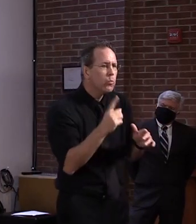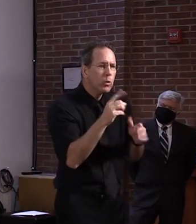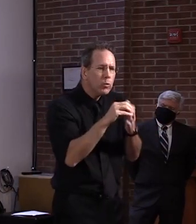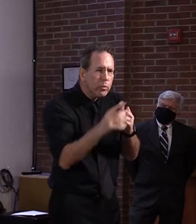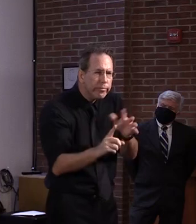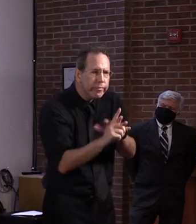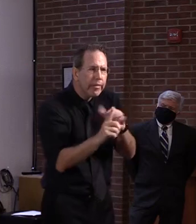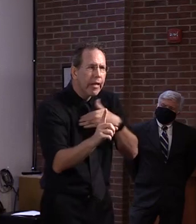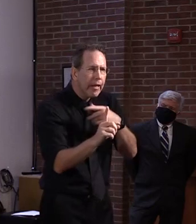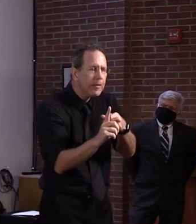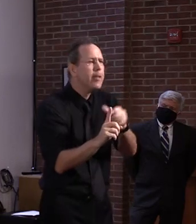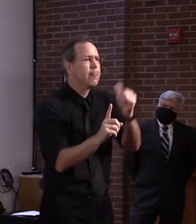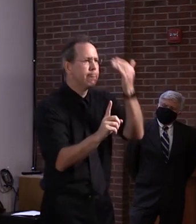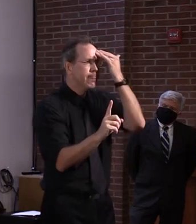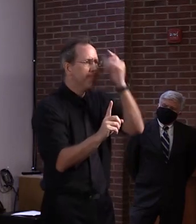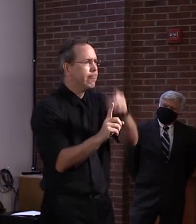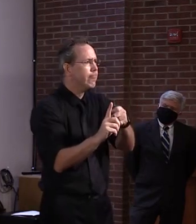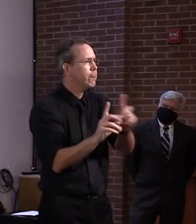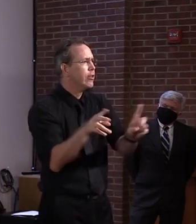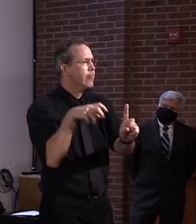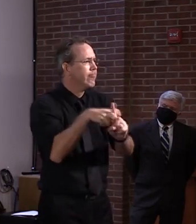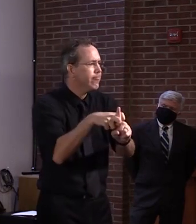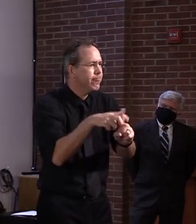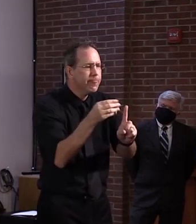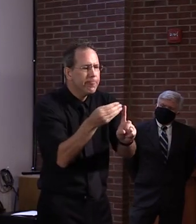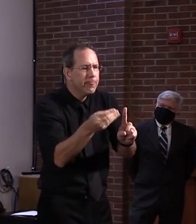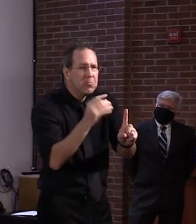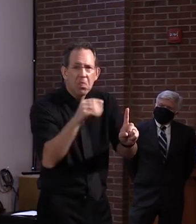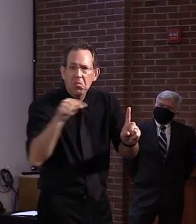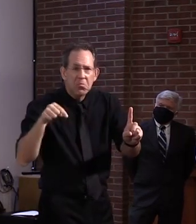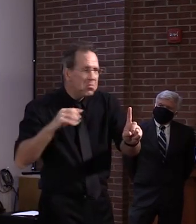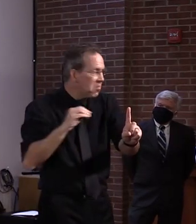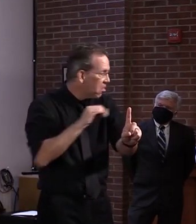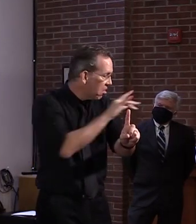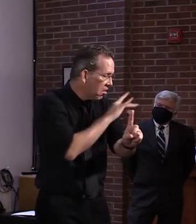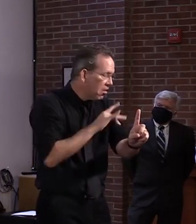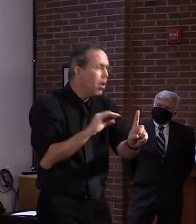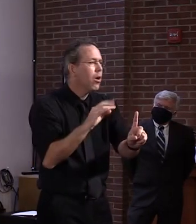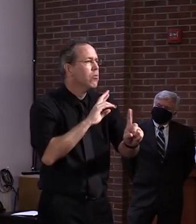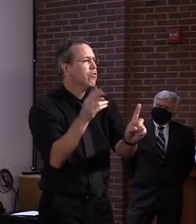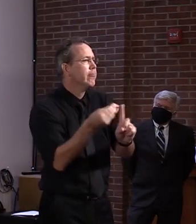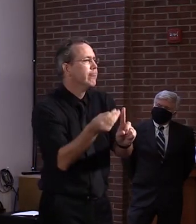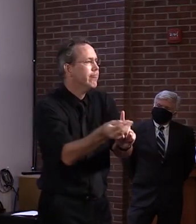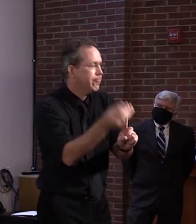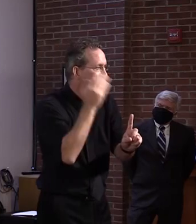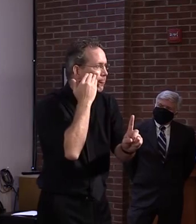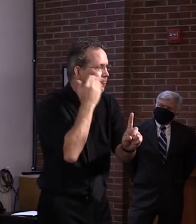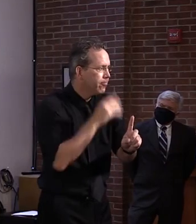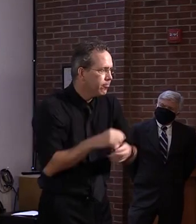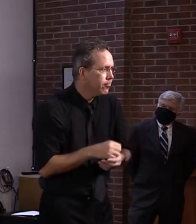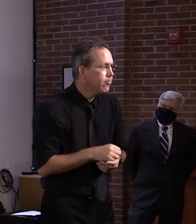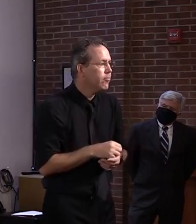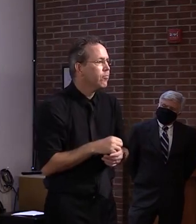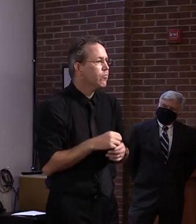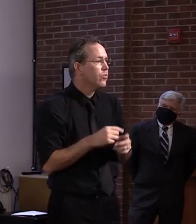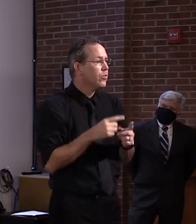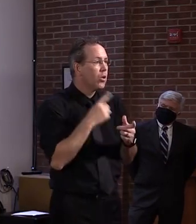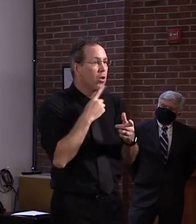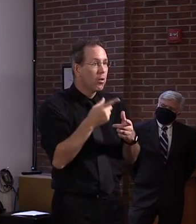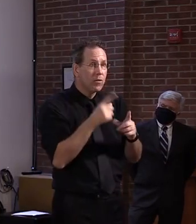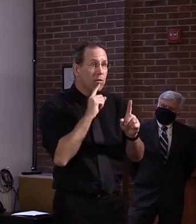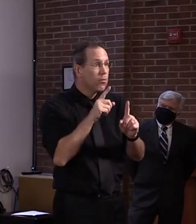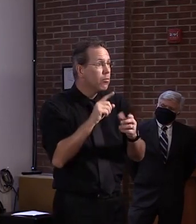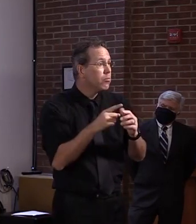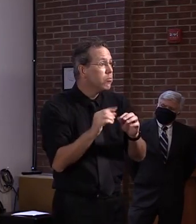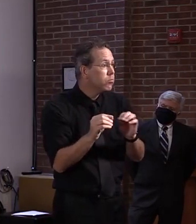that they need to take certain actions, or go into quarantine, or what have you, that's because the public health investigation